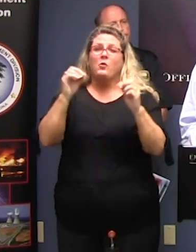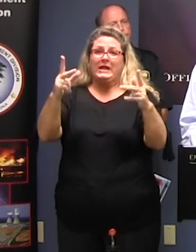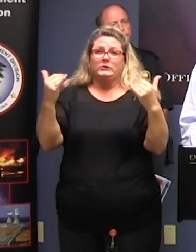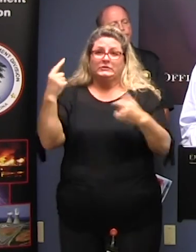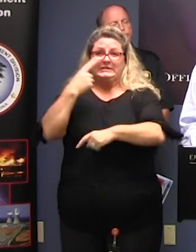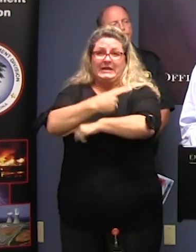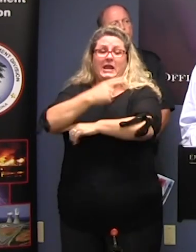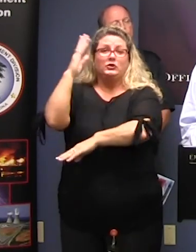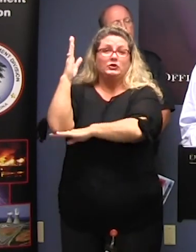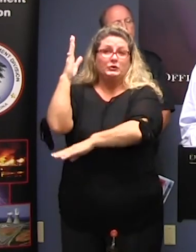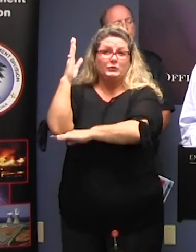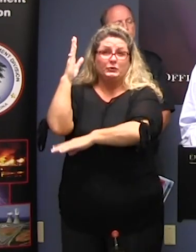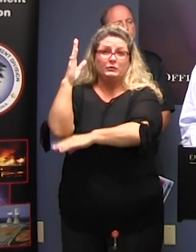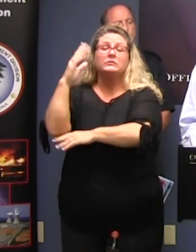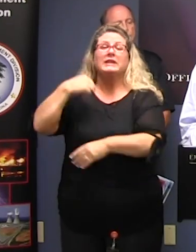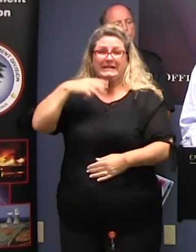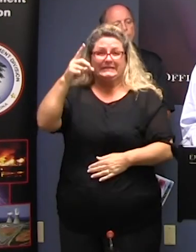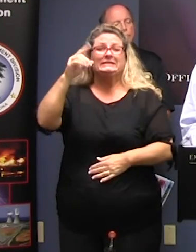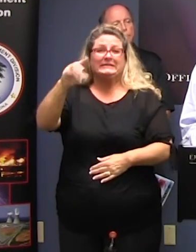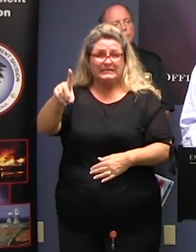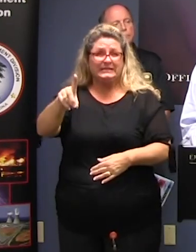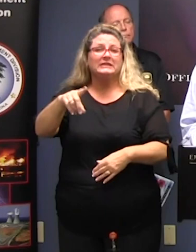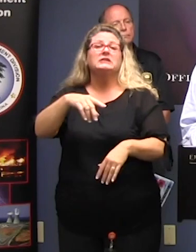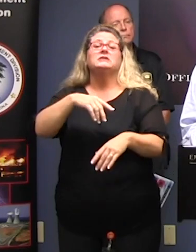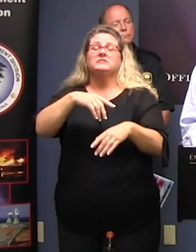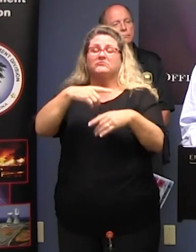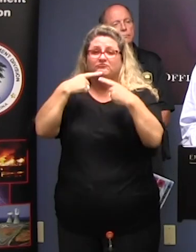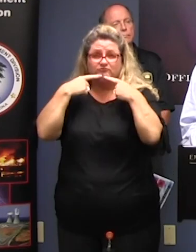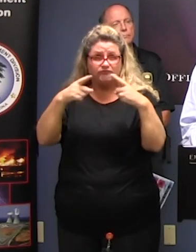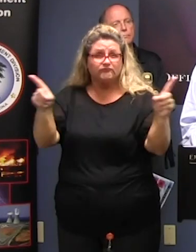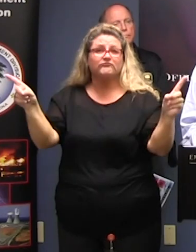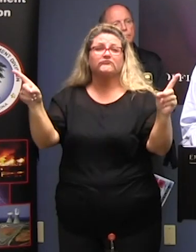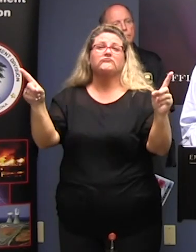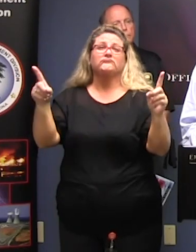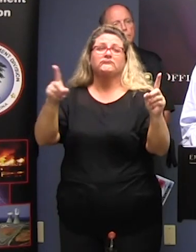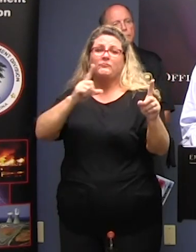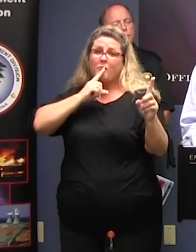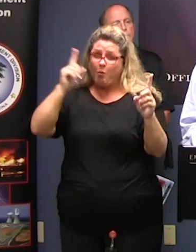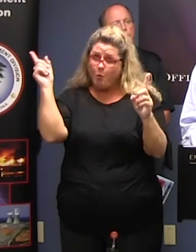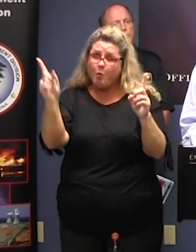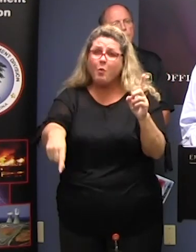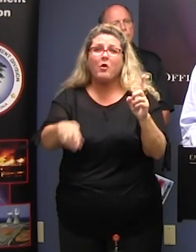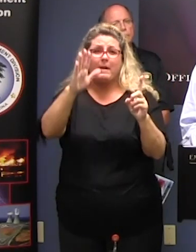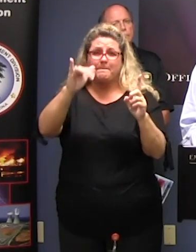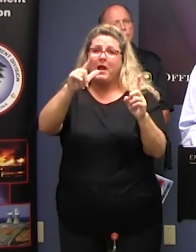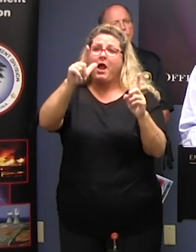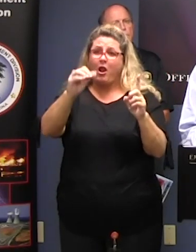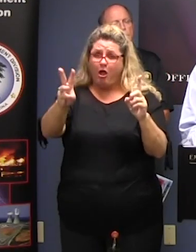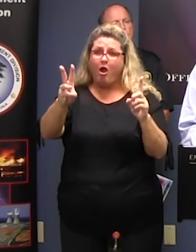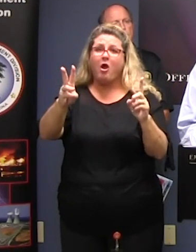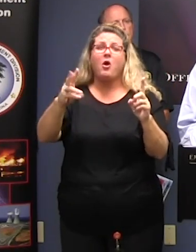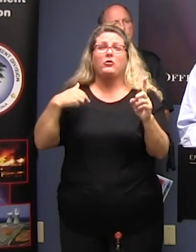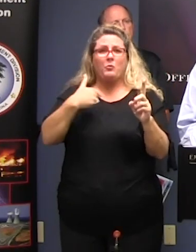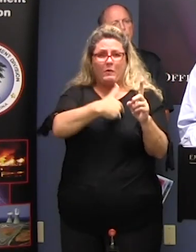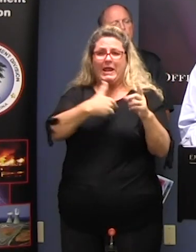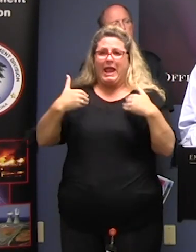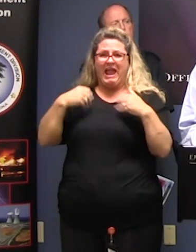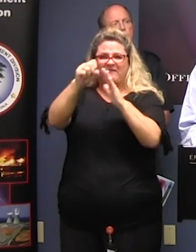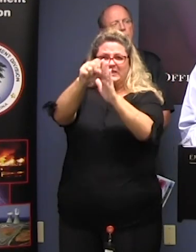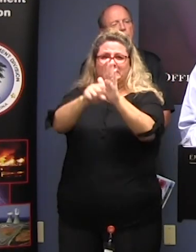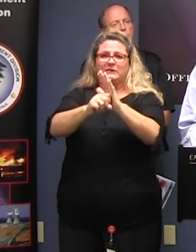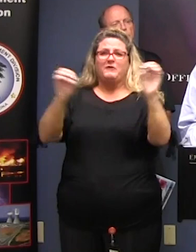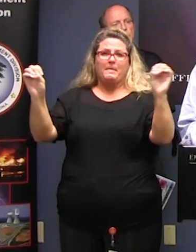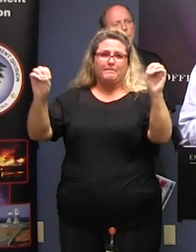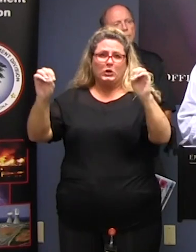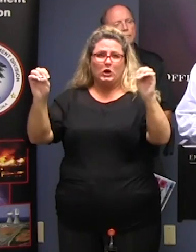today I issued a an executive order pursuant to law that declared a state of emergency in